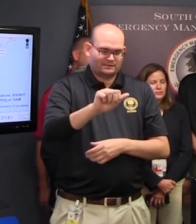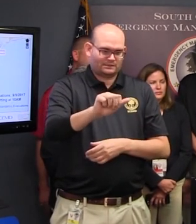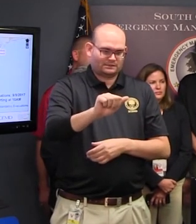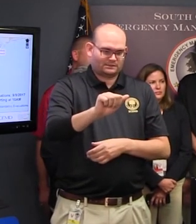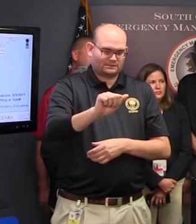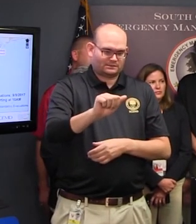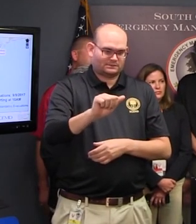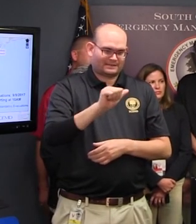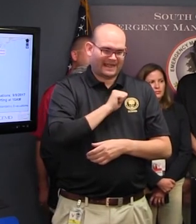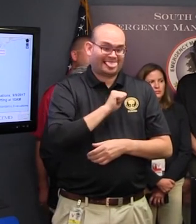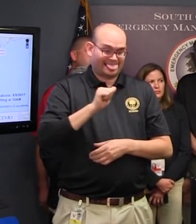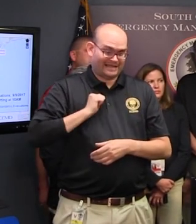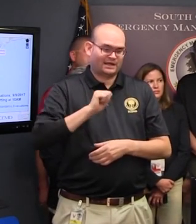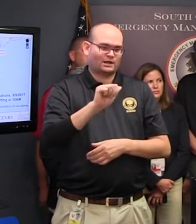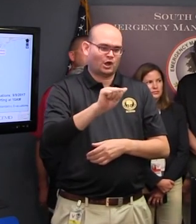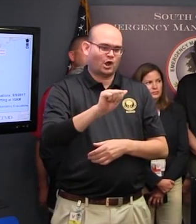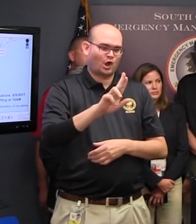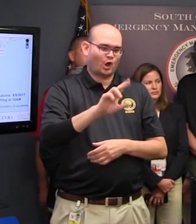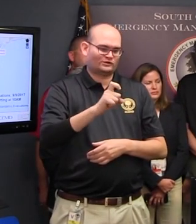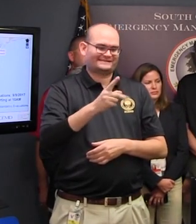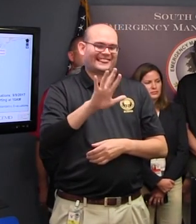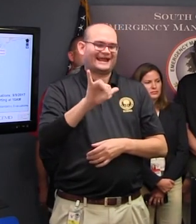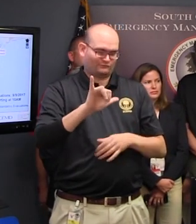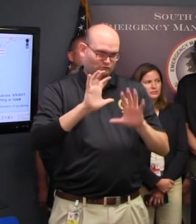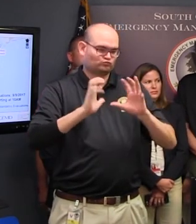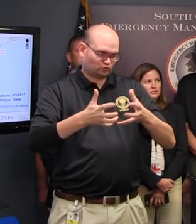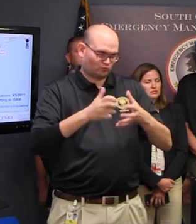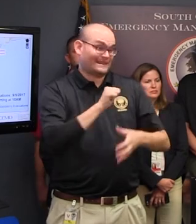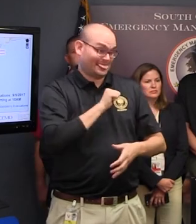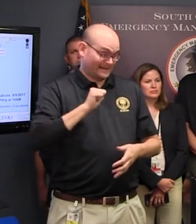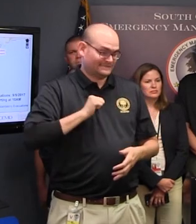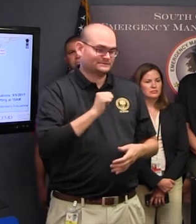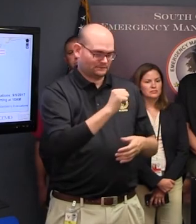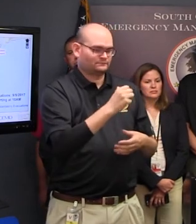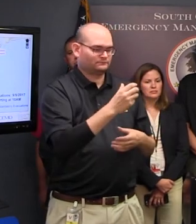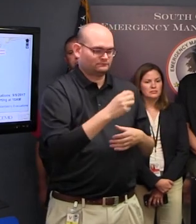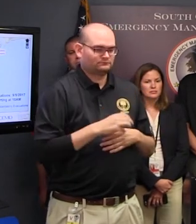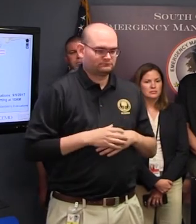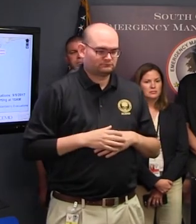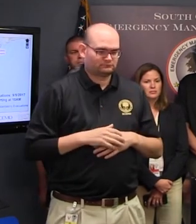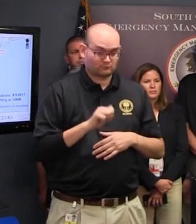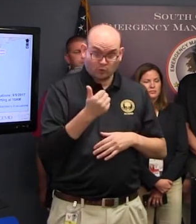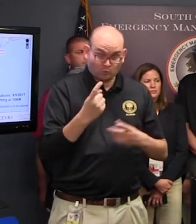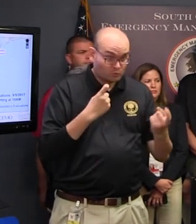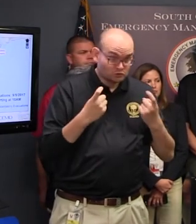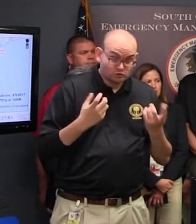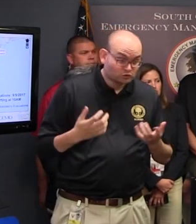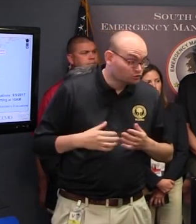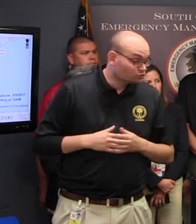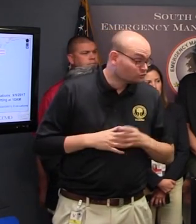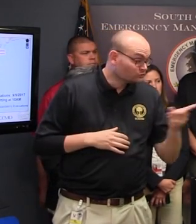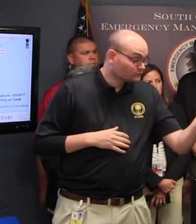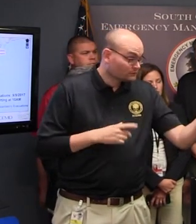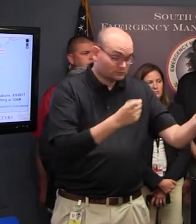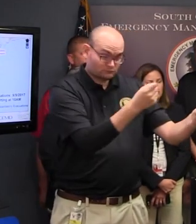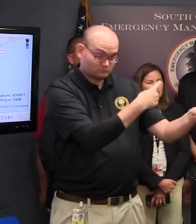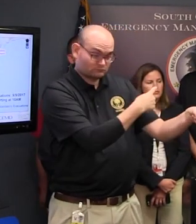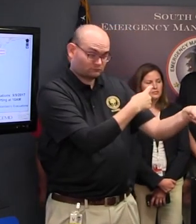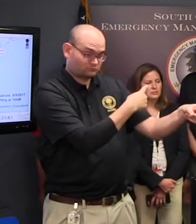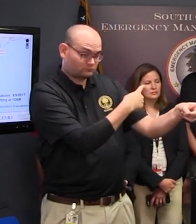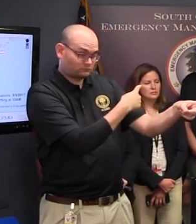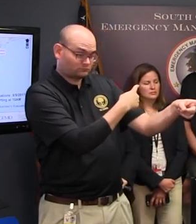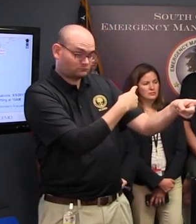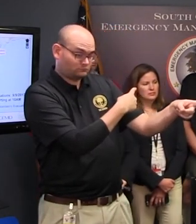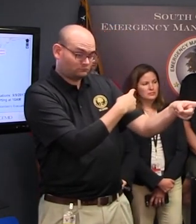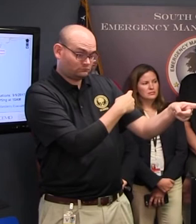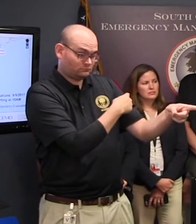ready to be staged in case we have to have more Next question Has everyone you've ordered to evacuate left their